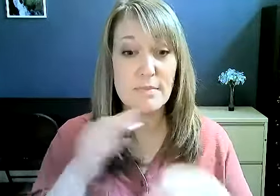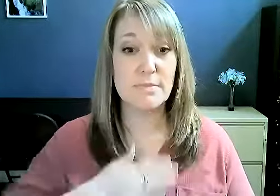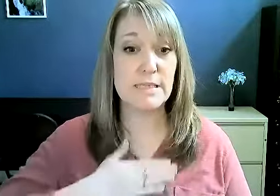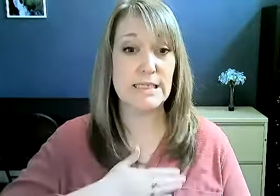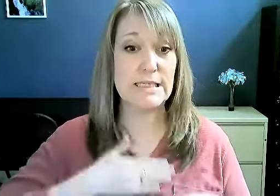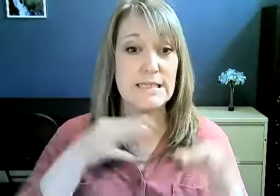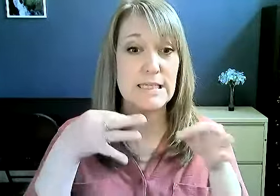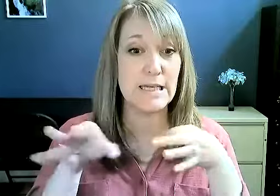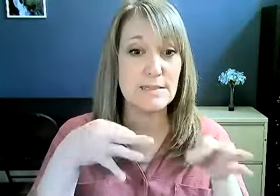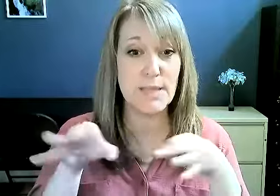Please explain.